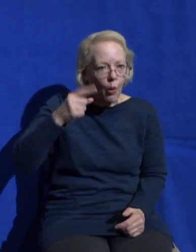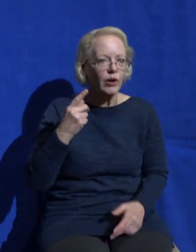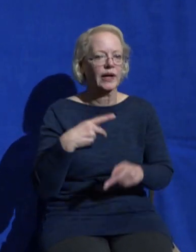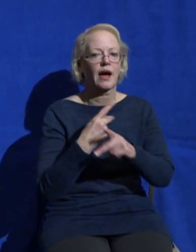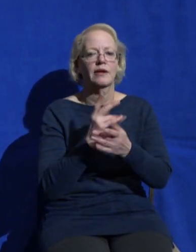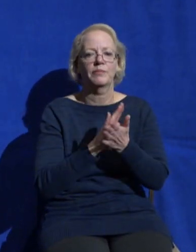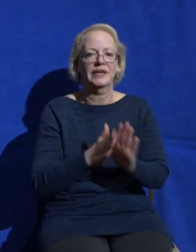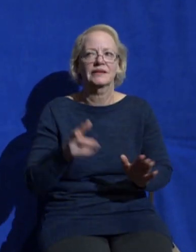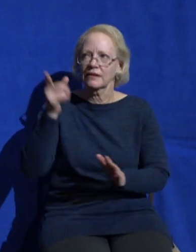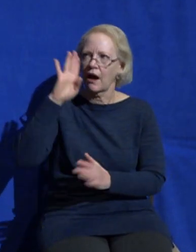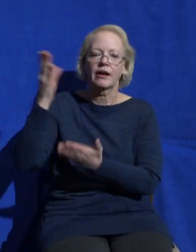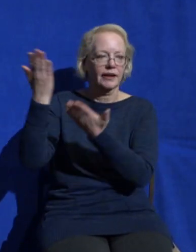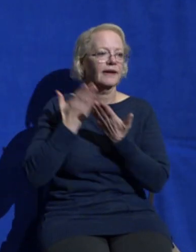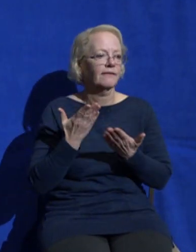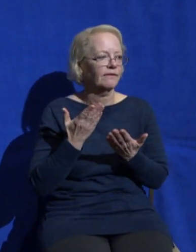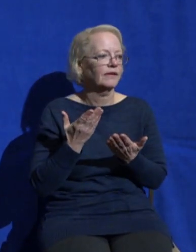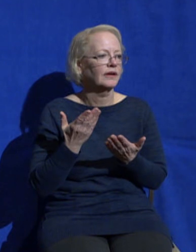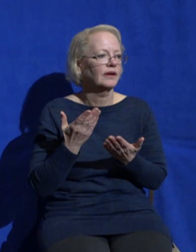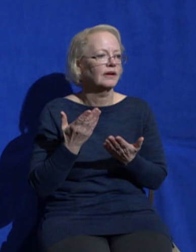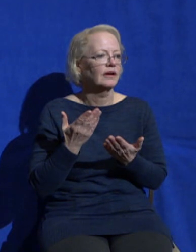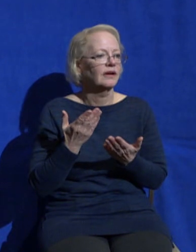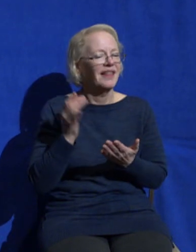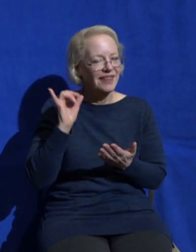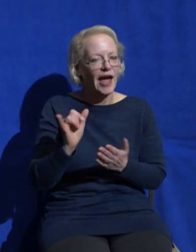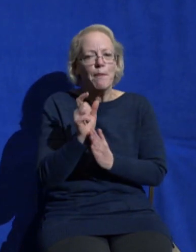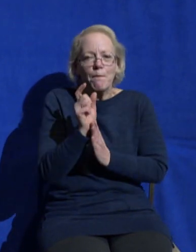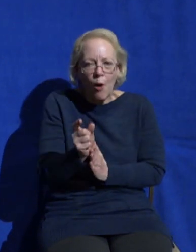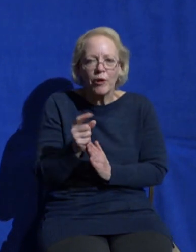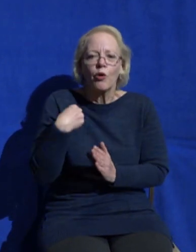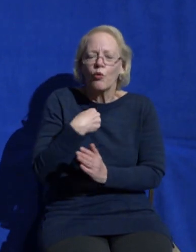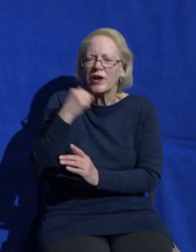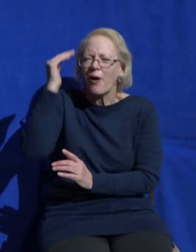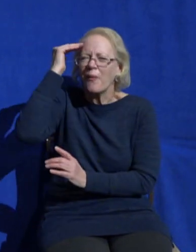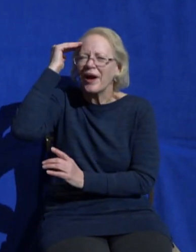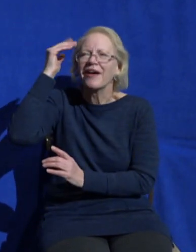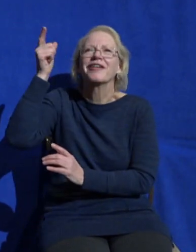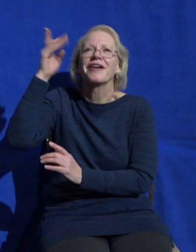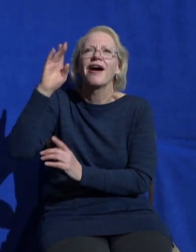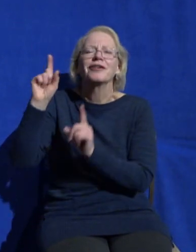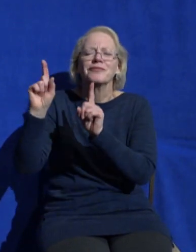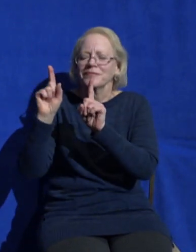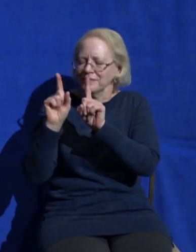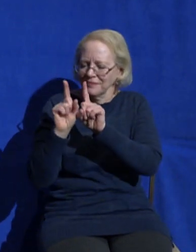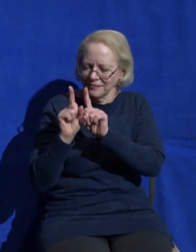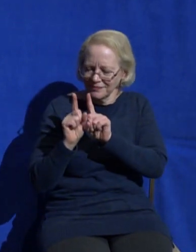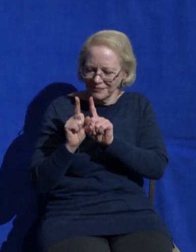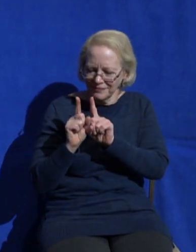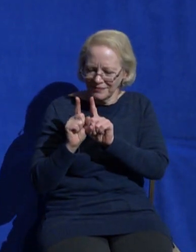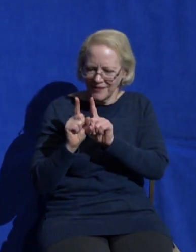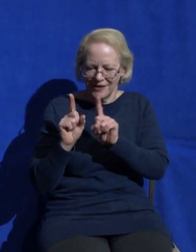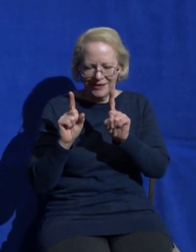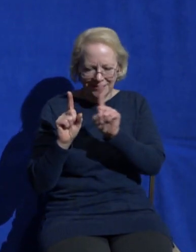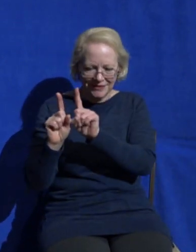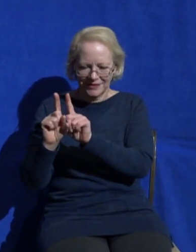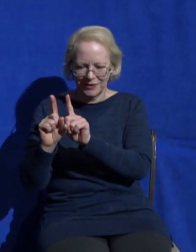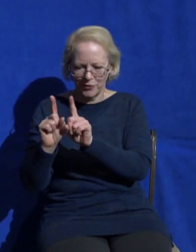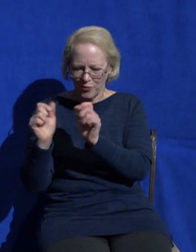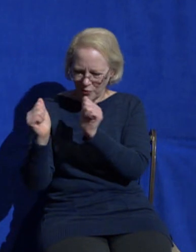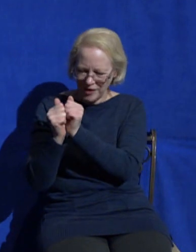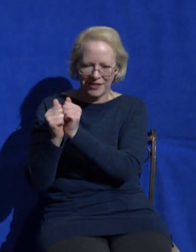moments where we are aware at a deep level that God is with you and you are with God not just